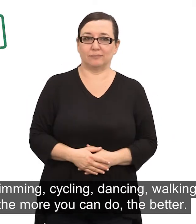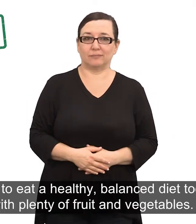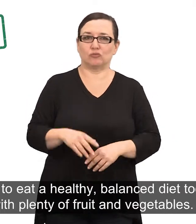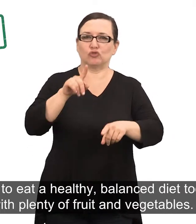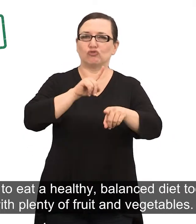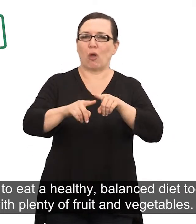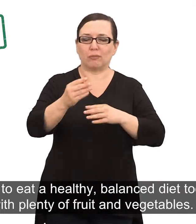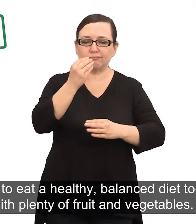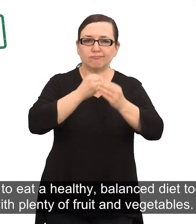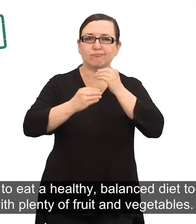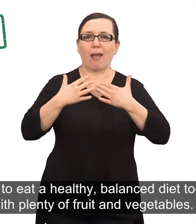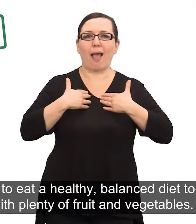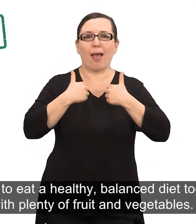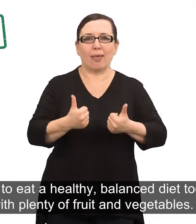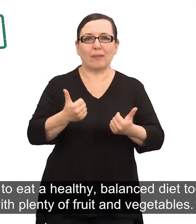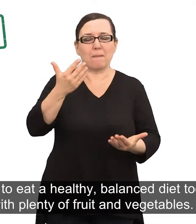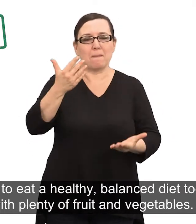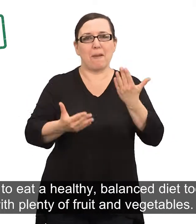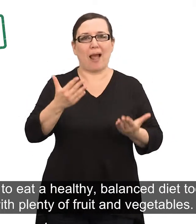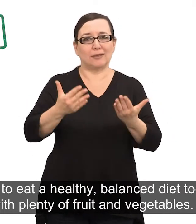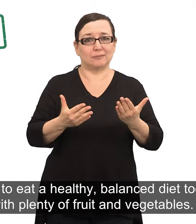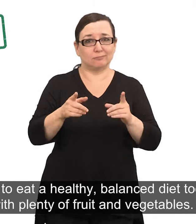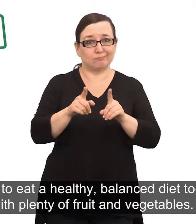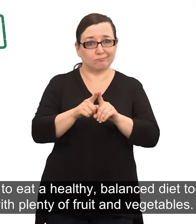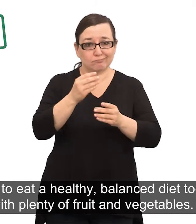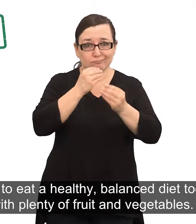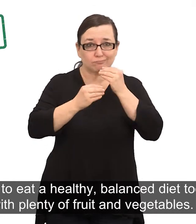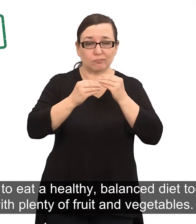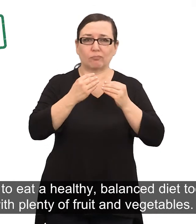Try to eat a healthy balanced diet too, with plenty of fruit and vegetables.